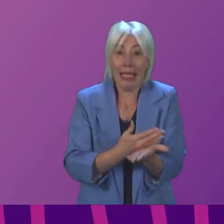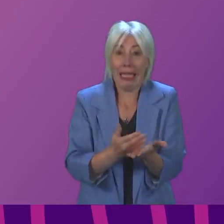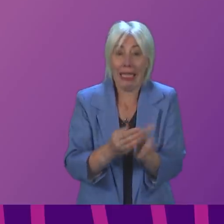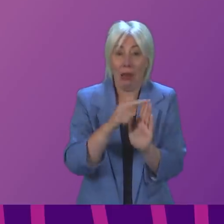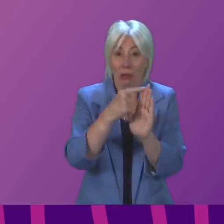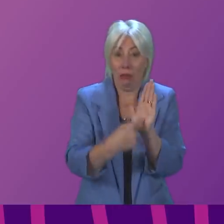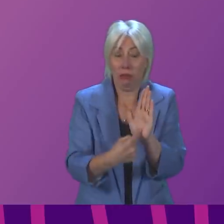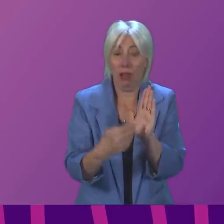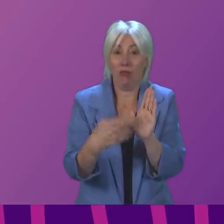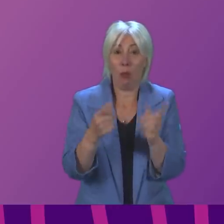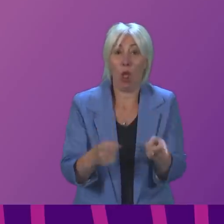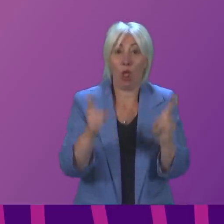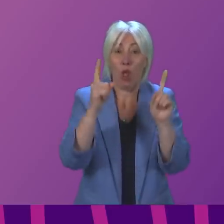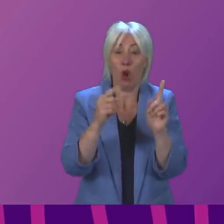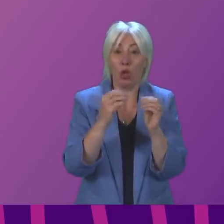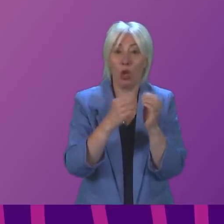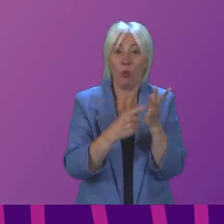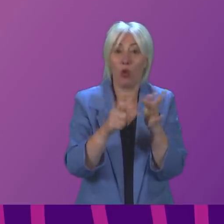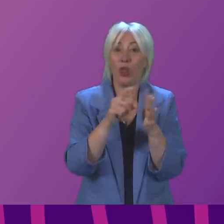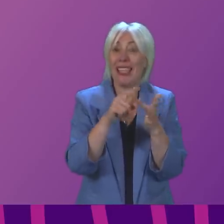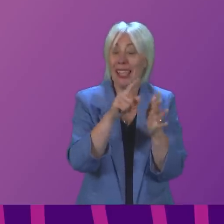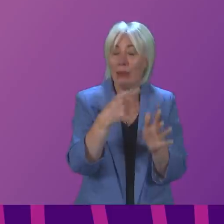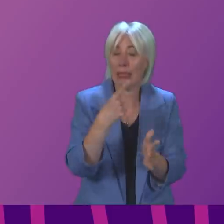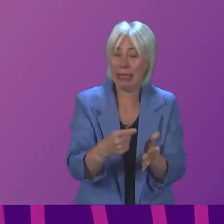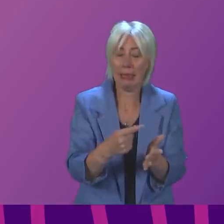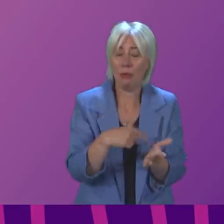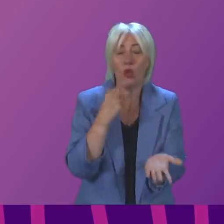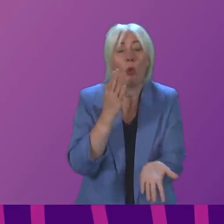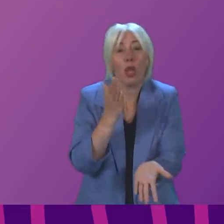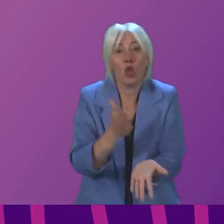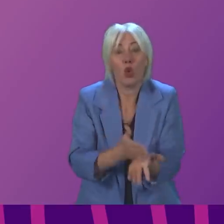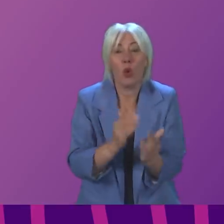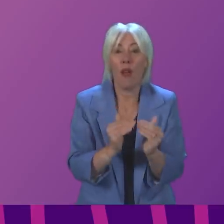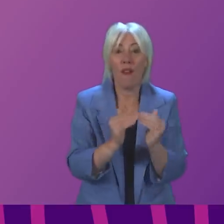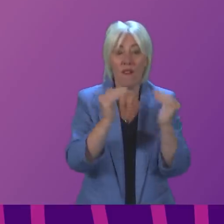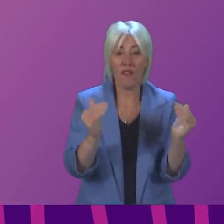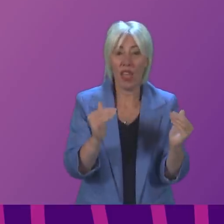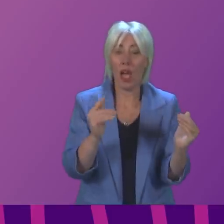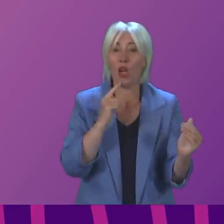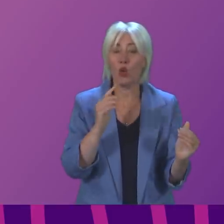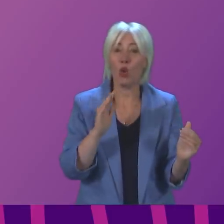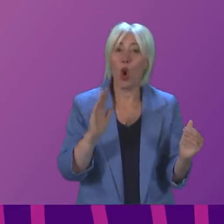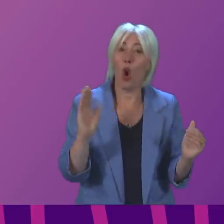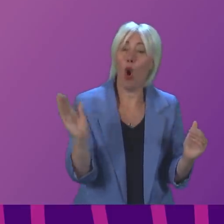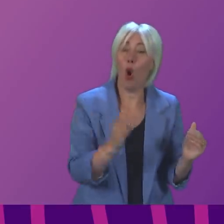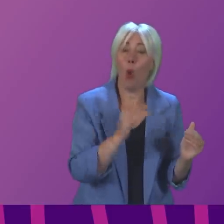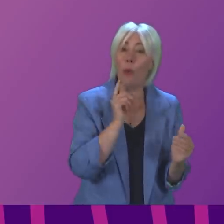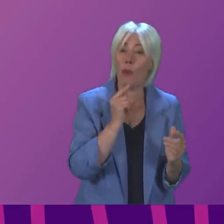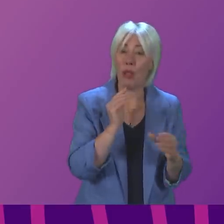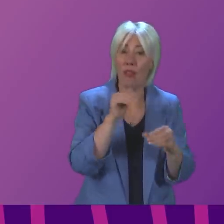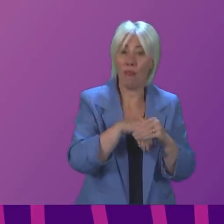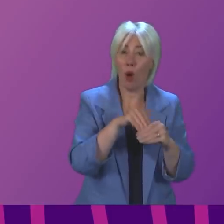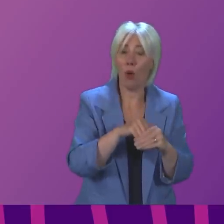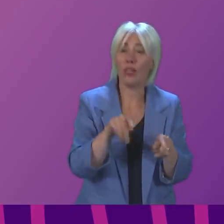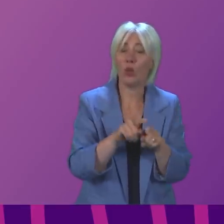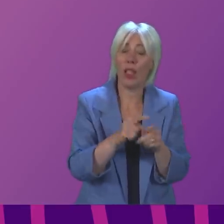legal note from Lord Brodie, was all about making sure that there was fairness towards all of those with an interest in this inquiry and